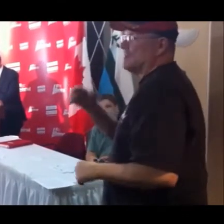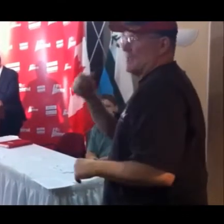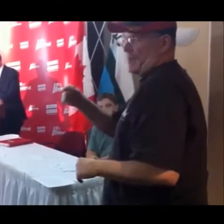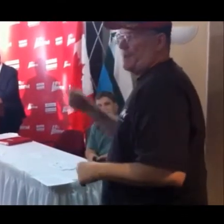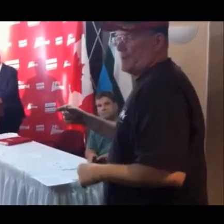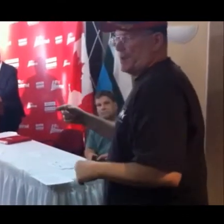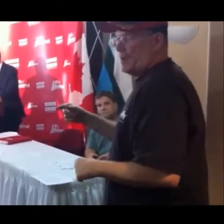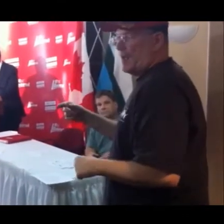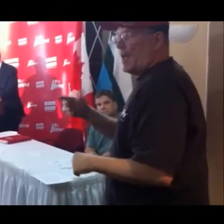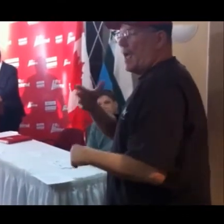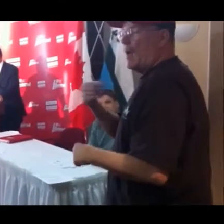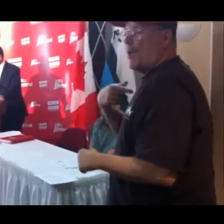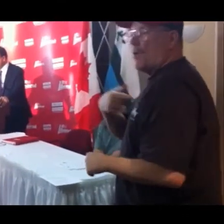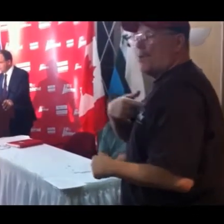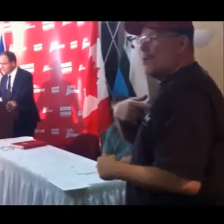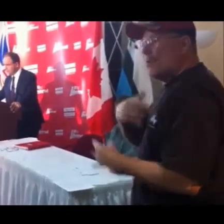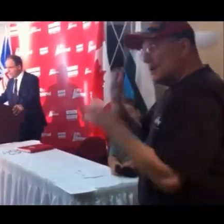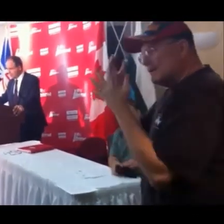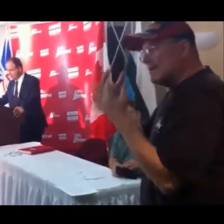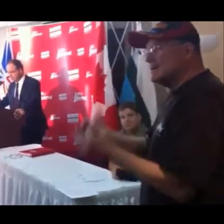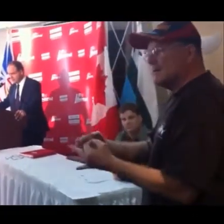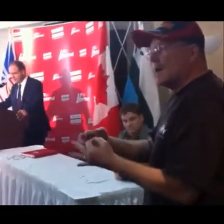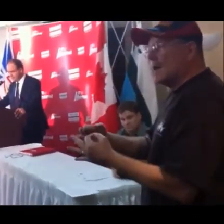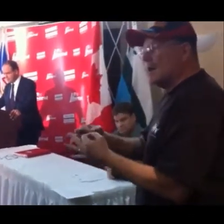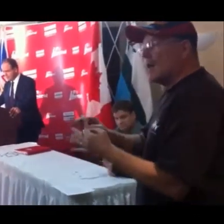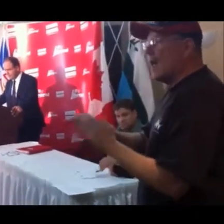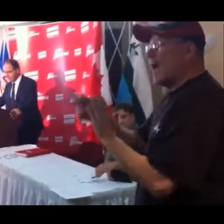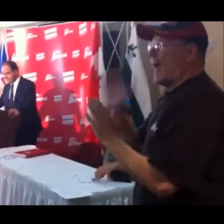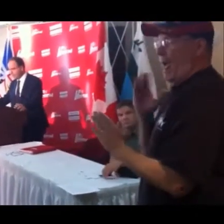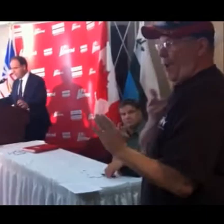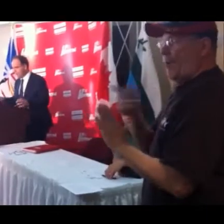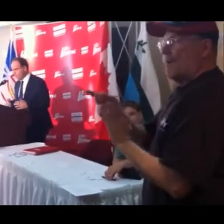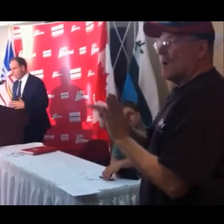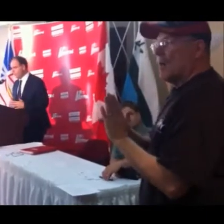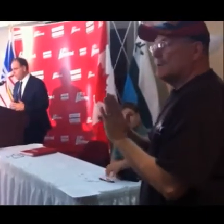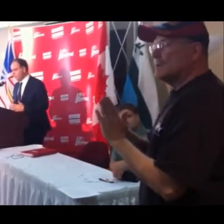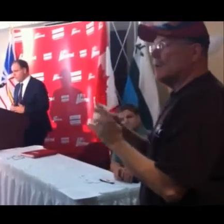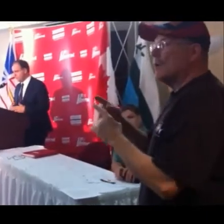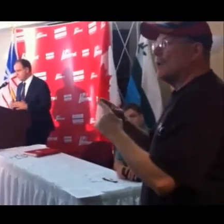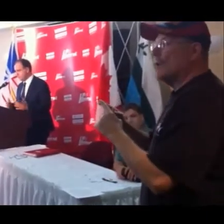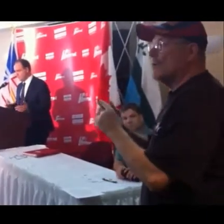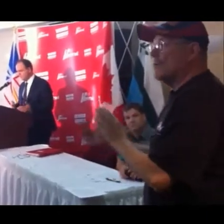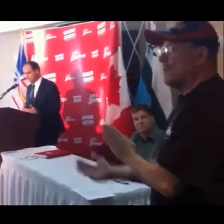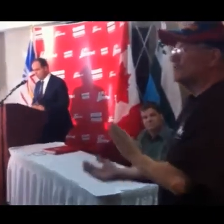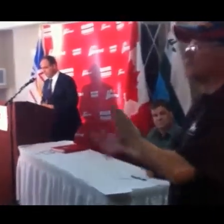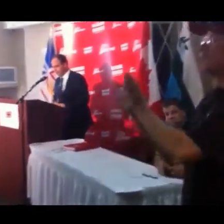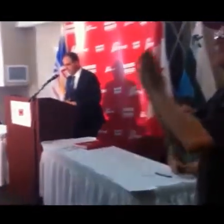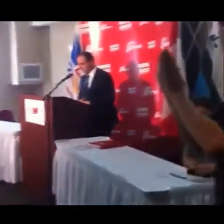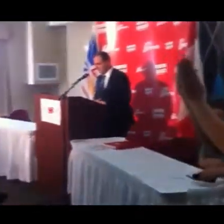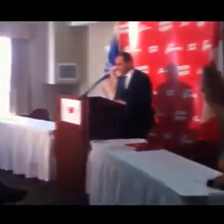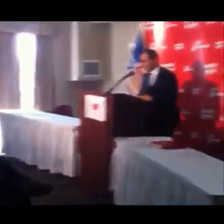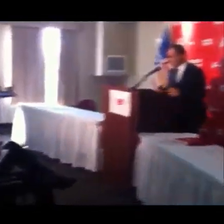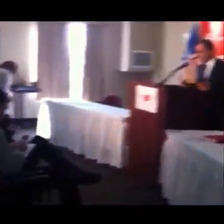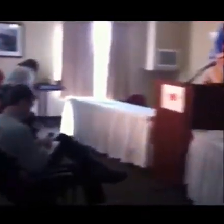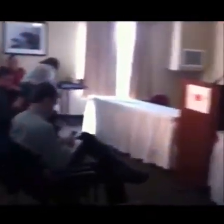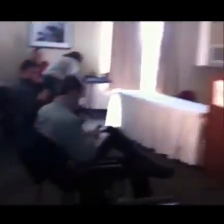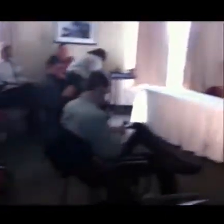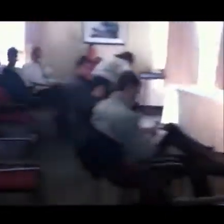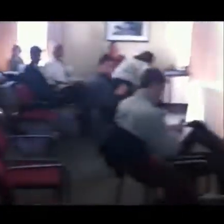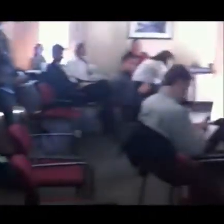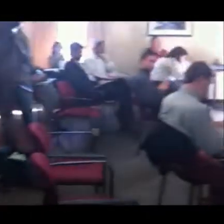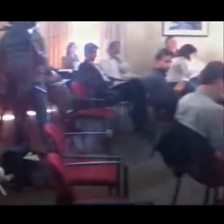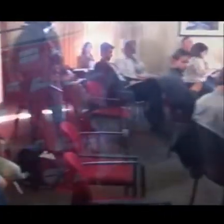and we have chosen as a policy matter to bring forward this as part of our platform for